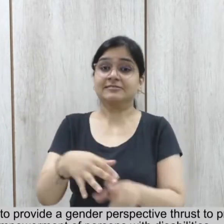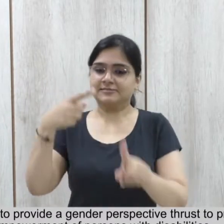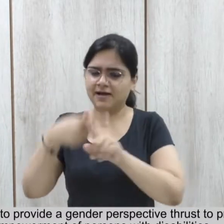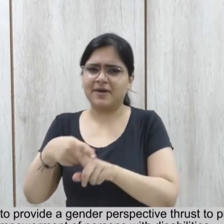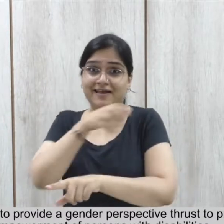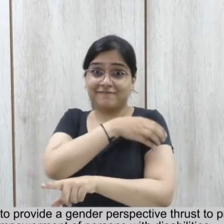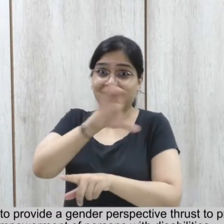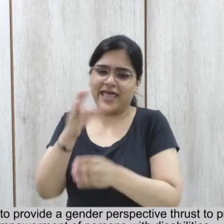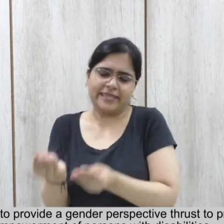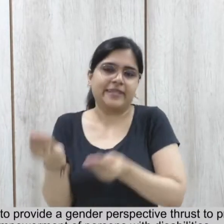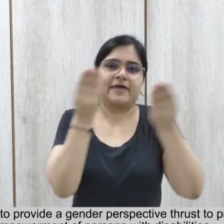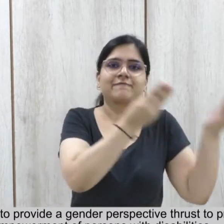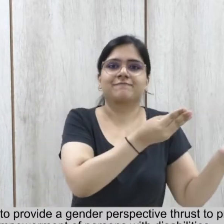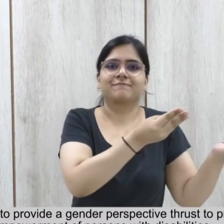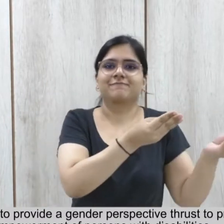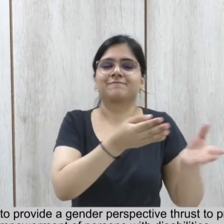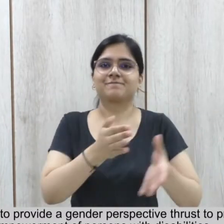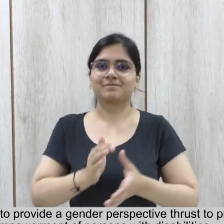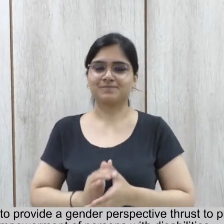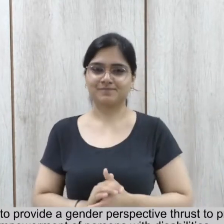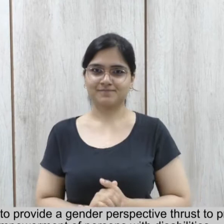inclusion and empowerment of persons with disabilities.